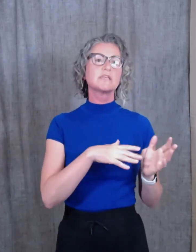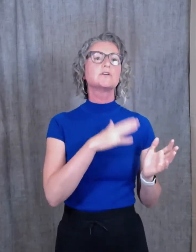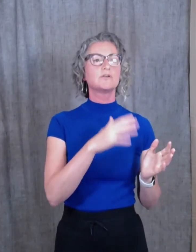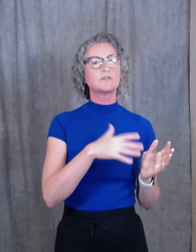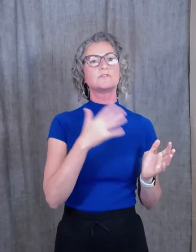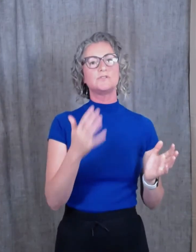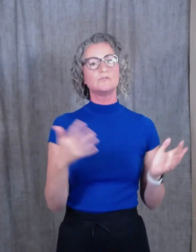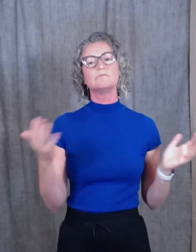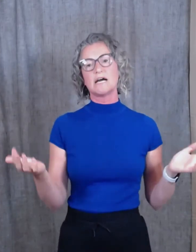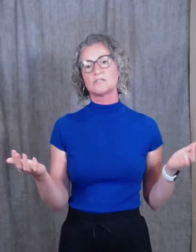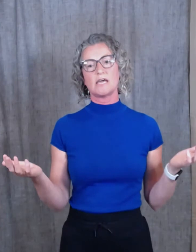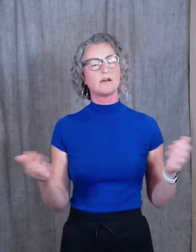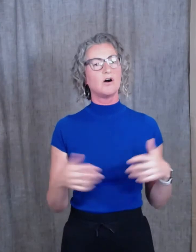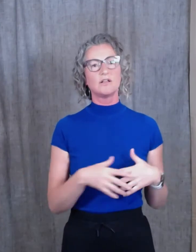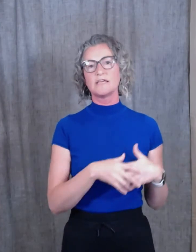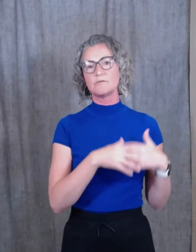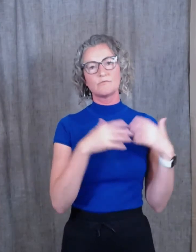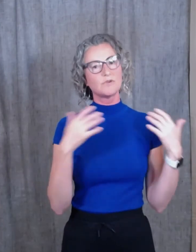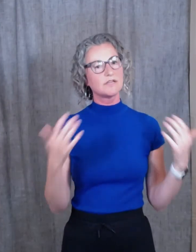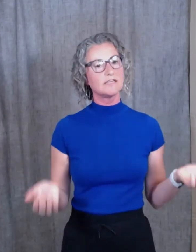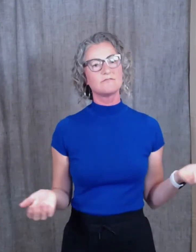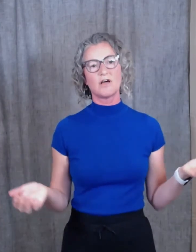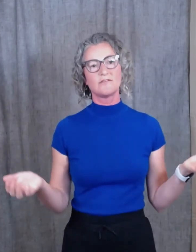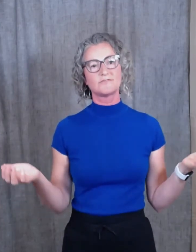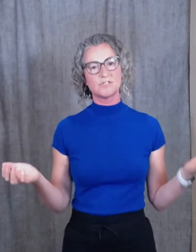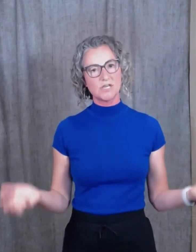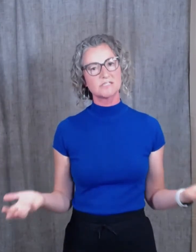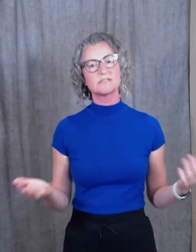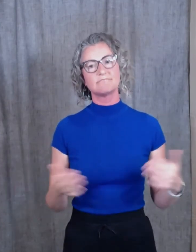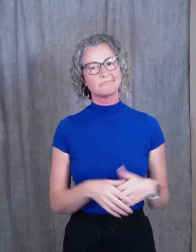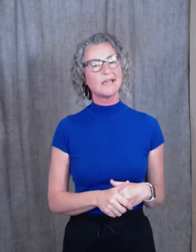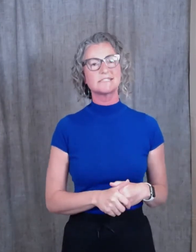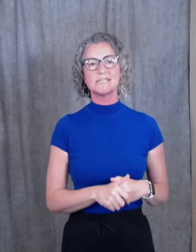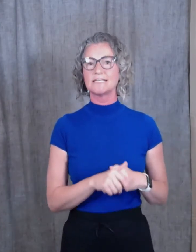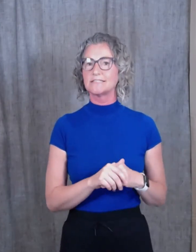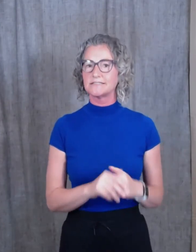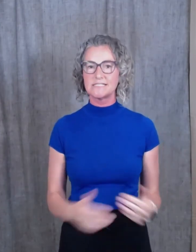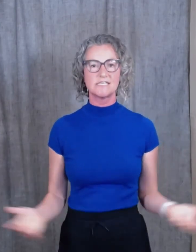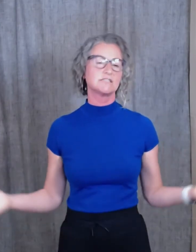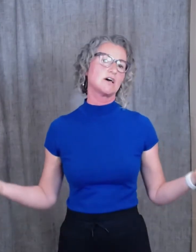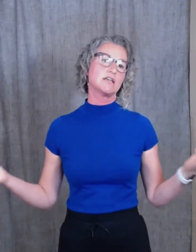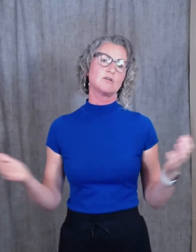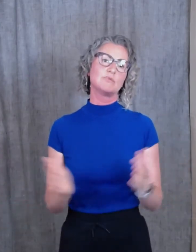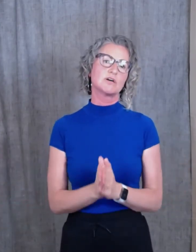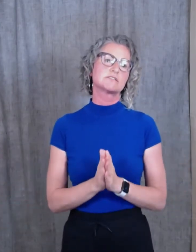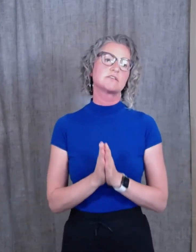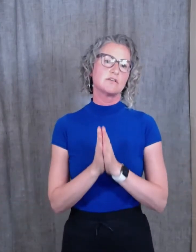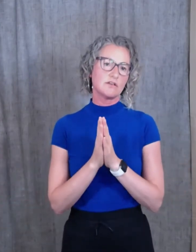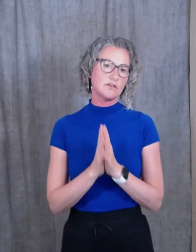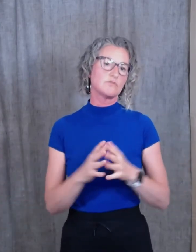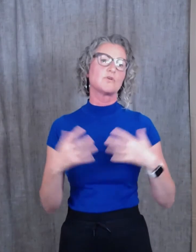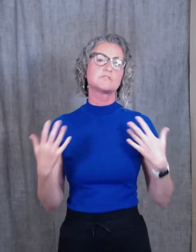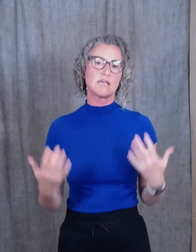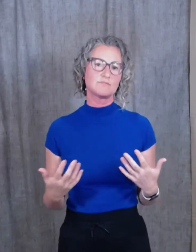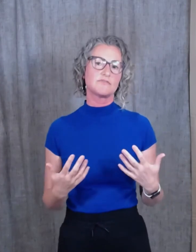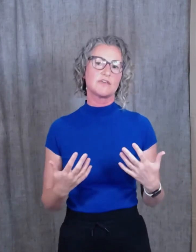couldn't do much at all. It really involved just resting, listening to audio books, you know, those types of things.